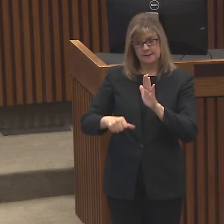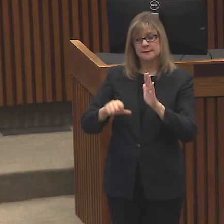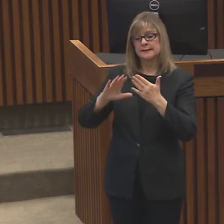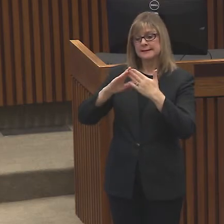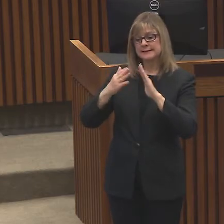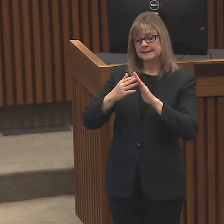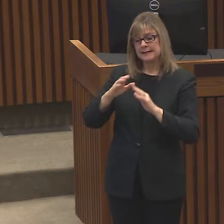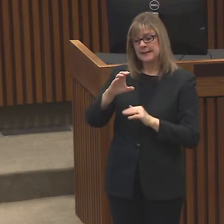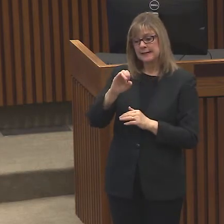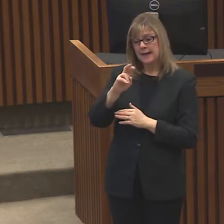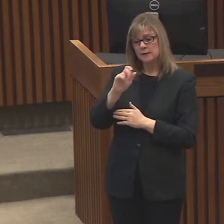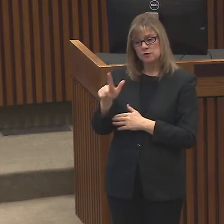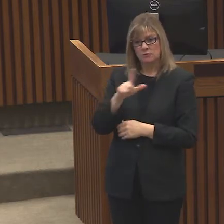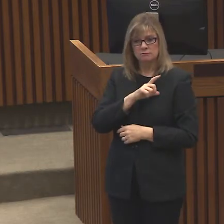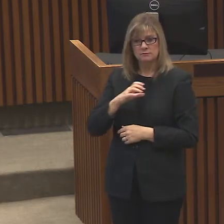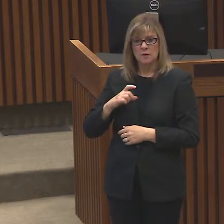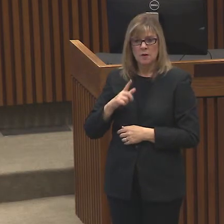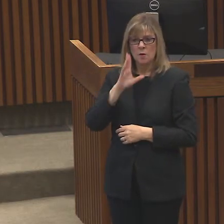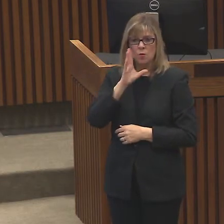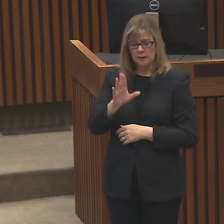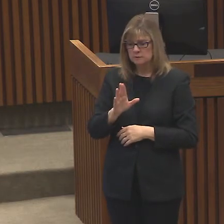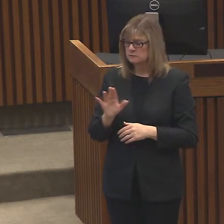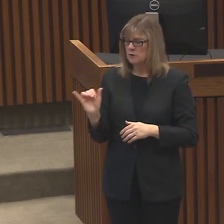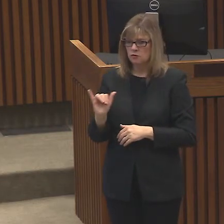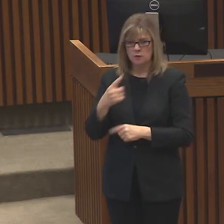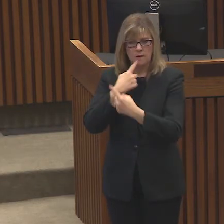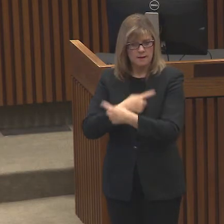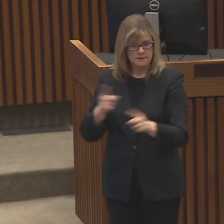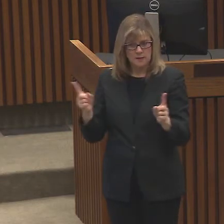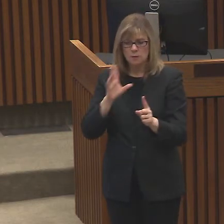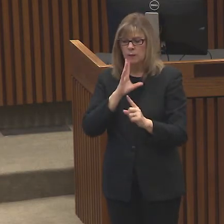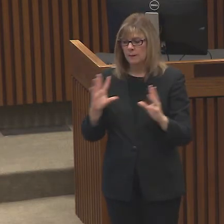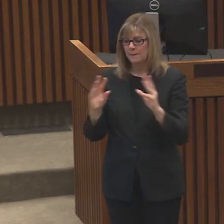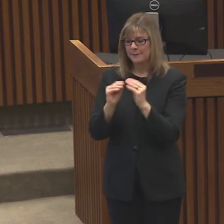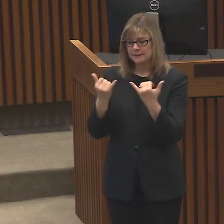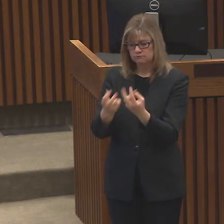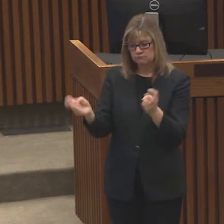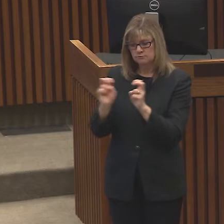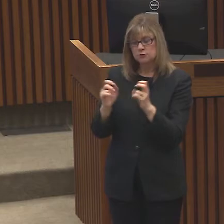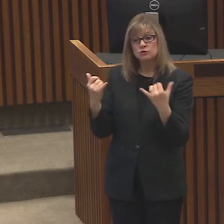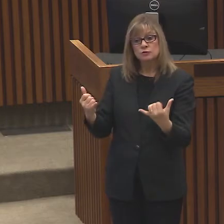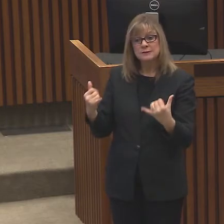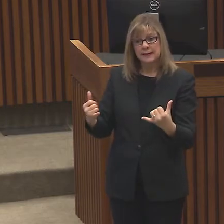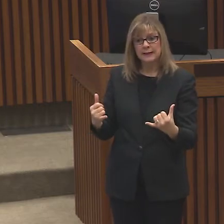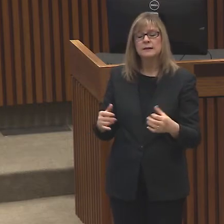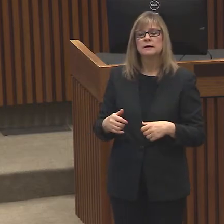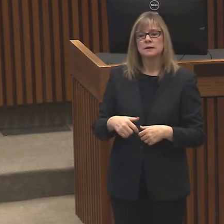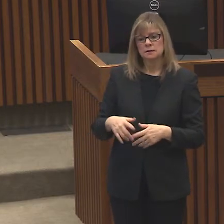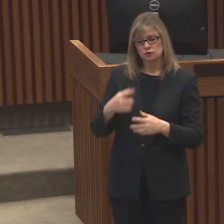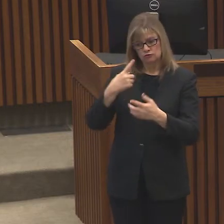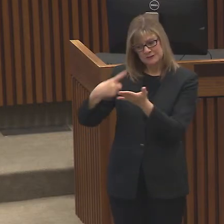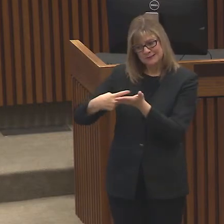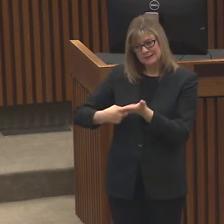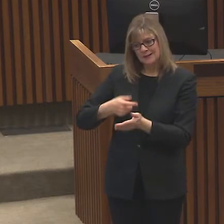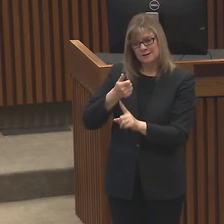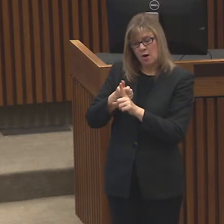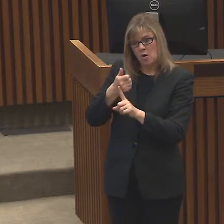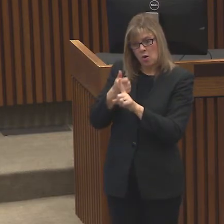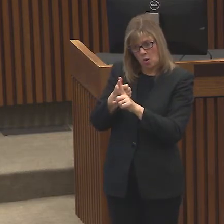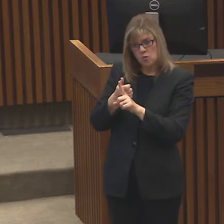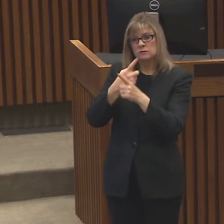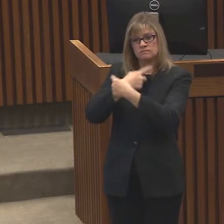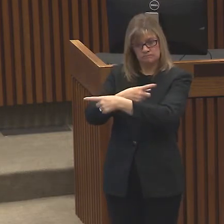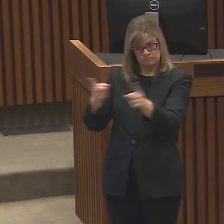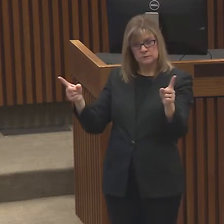action that Tarrant County is announcing today and we'll be meeting to discuss an expansion to our own local disaster declaration to